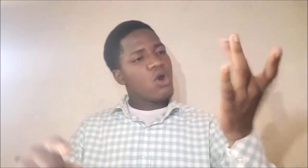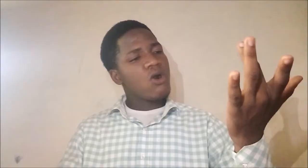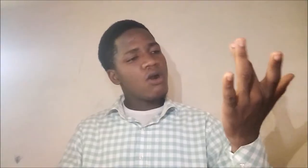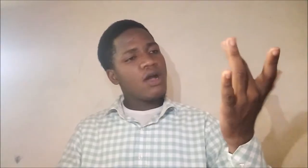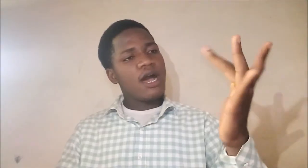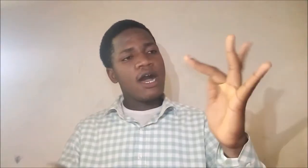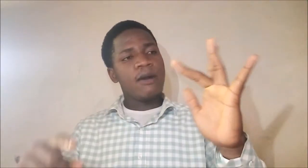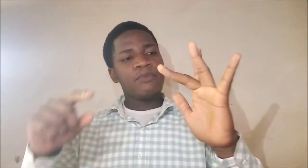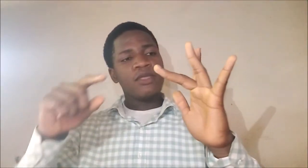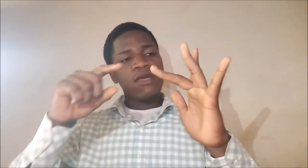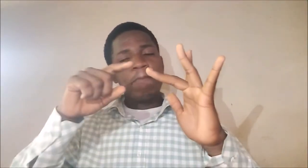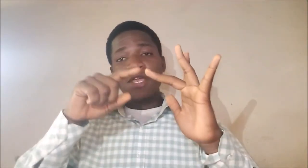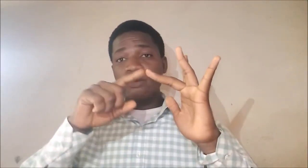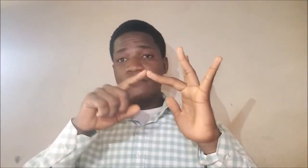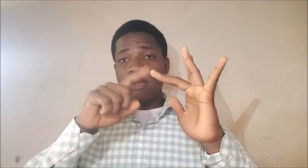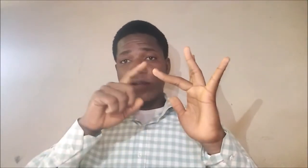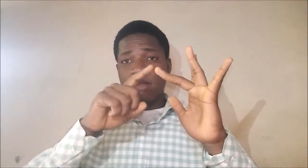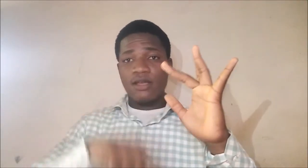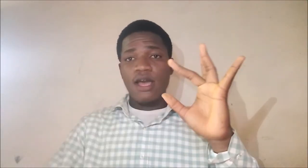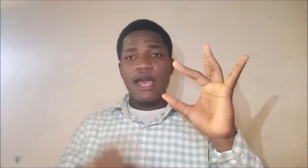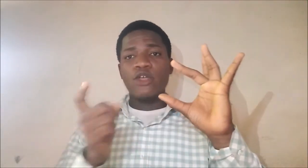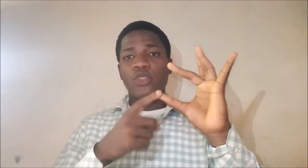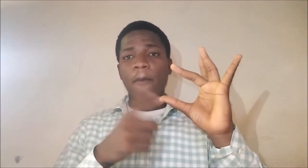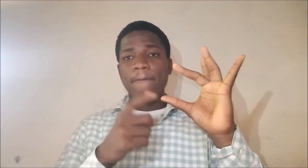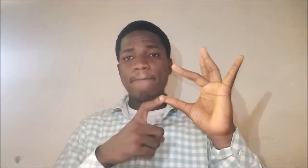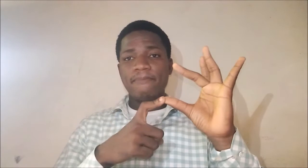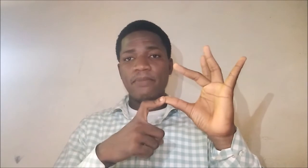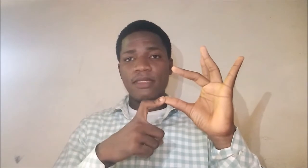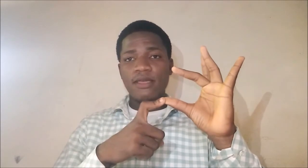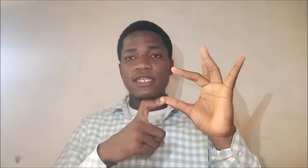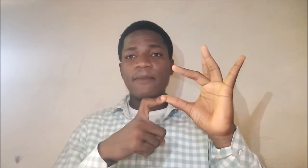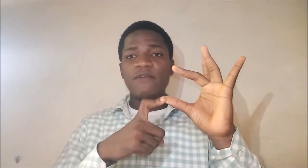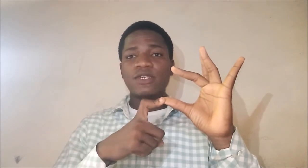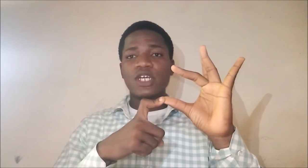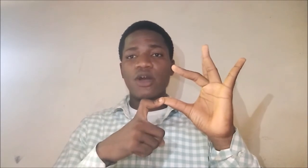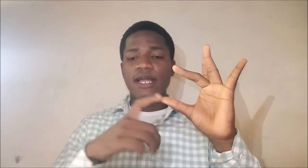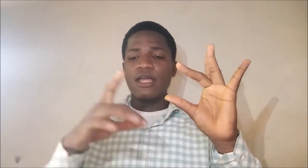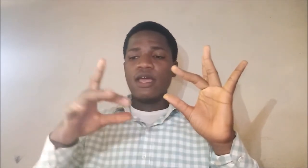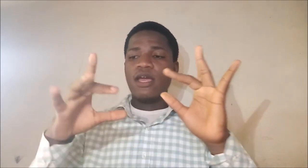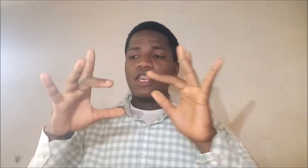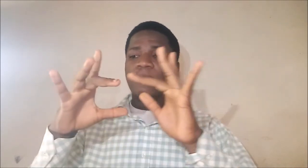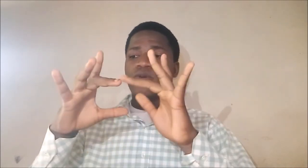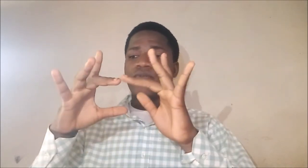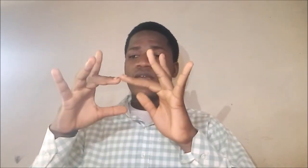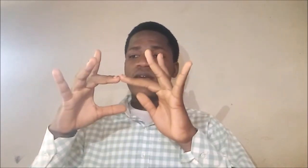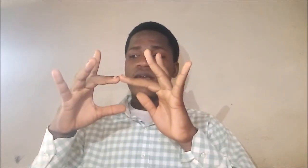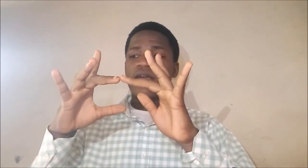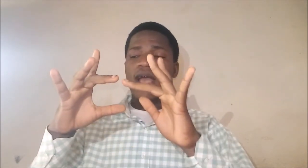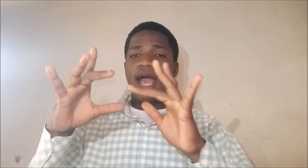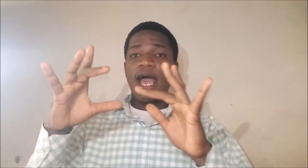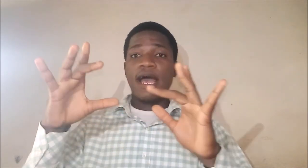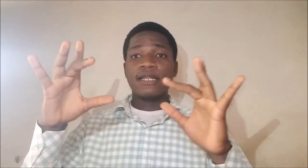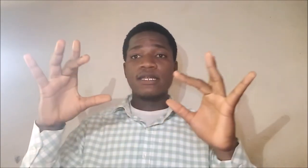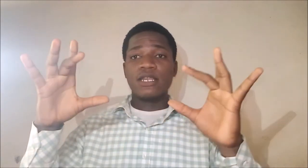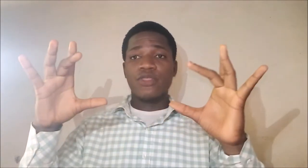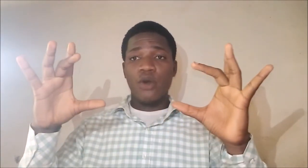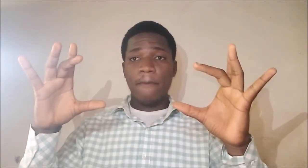Your, um, middle finger and your thumb. The same thing for the second hand. The middle finger and the thumb.